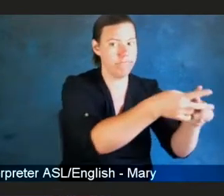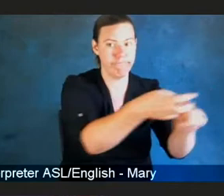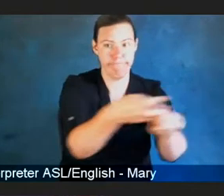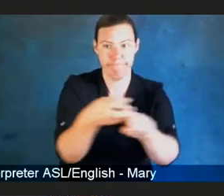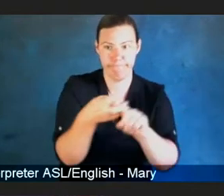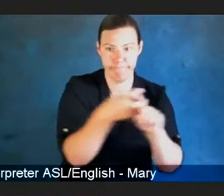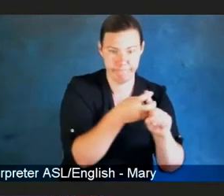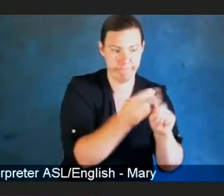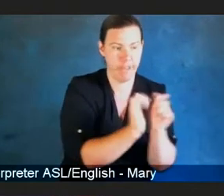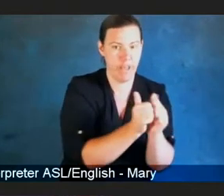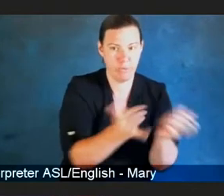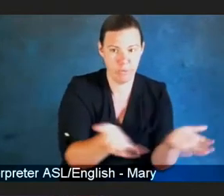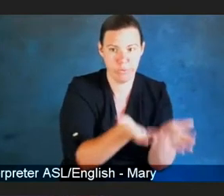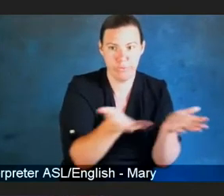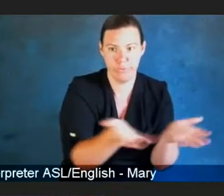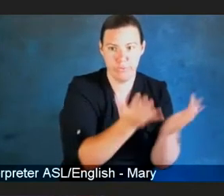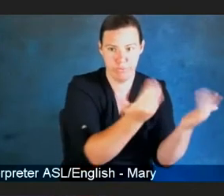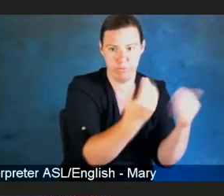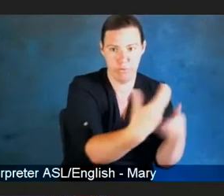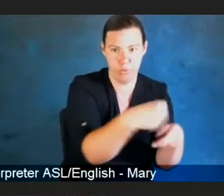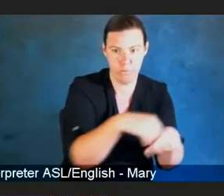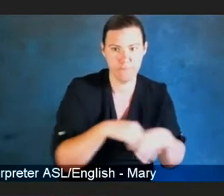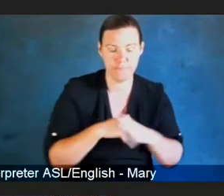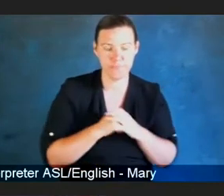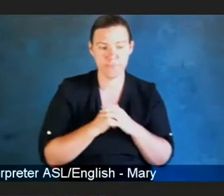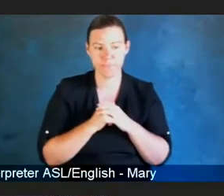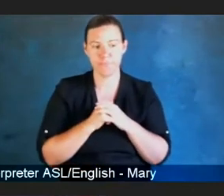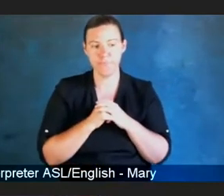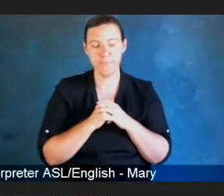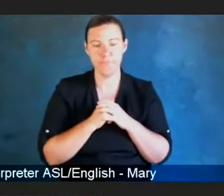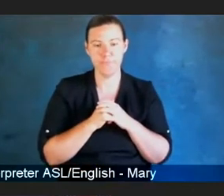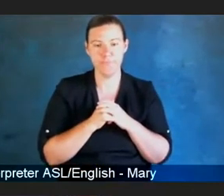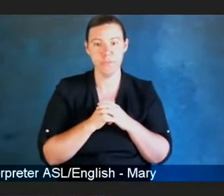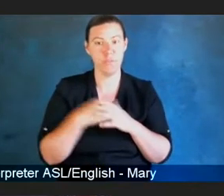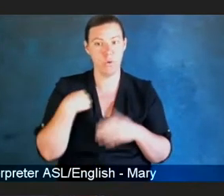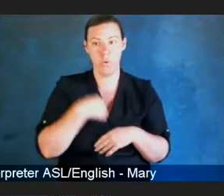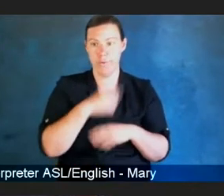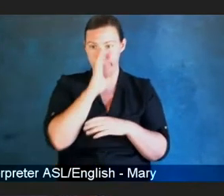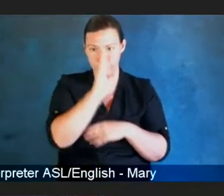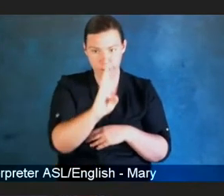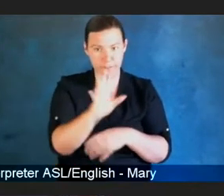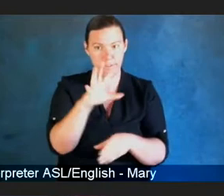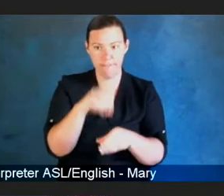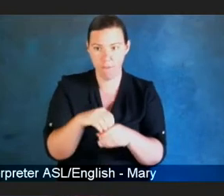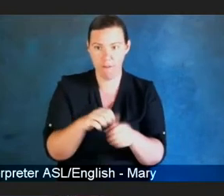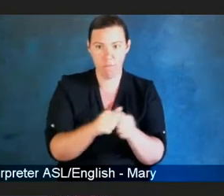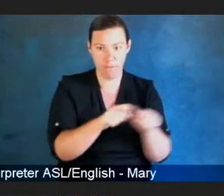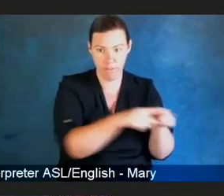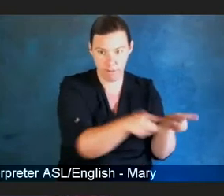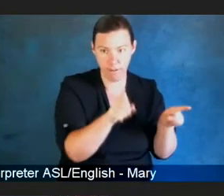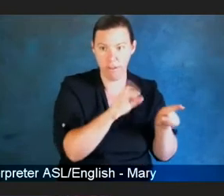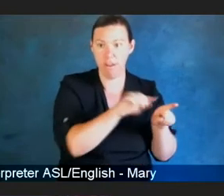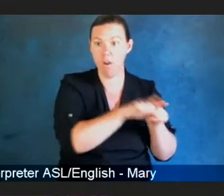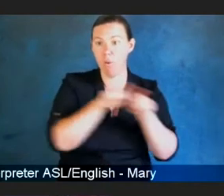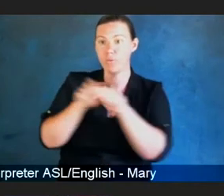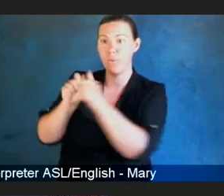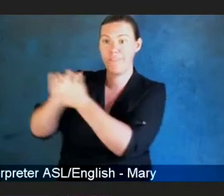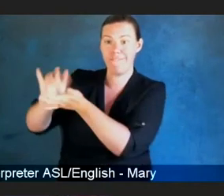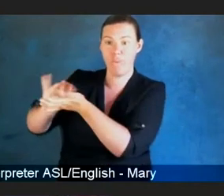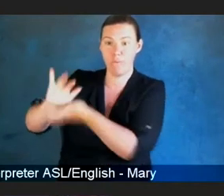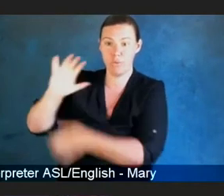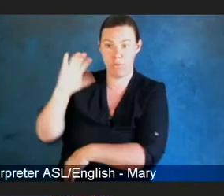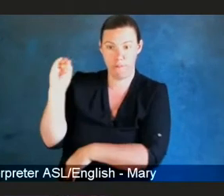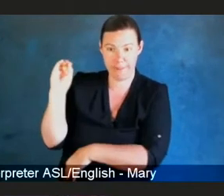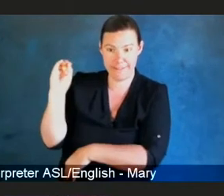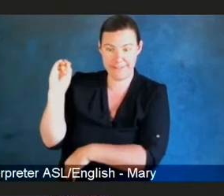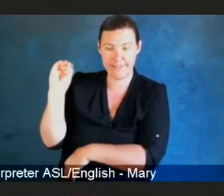So, and there was directed involvement with the pharmaceutical companies. What I am describing is a